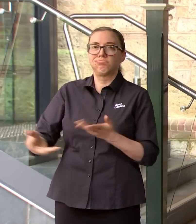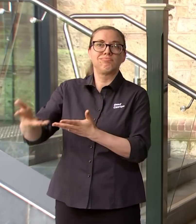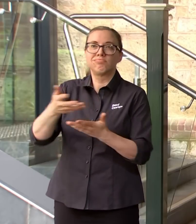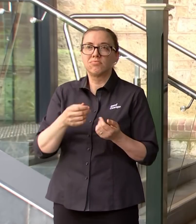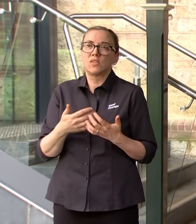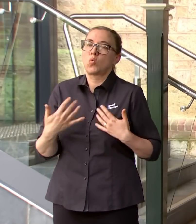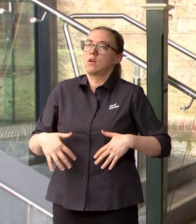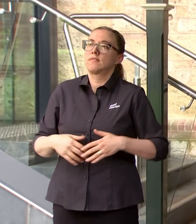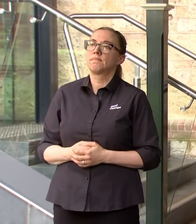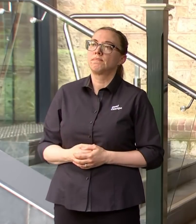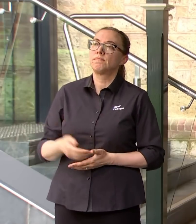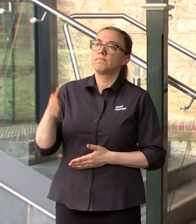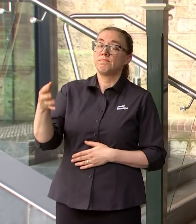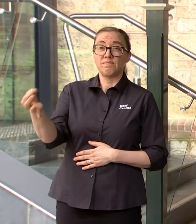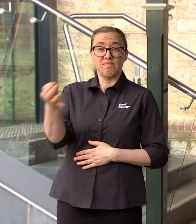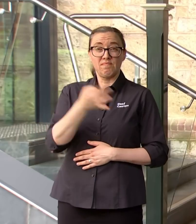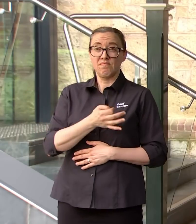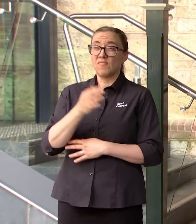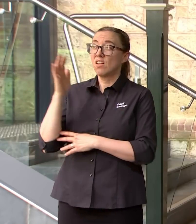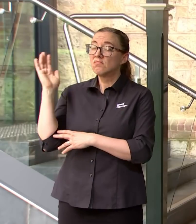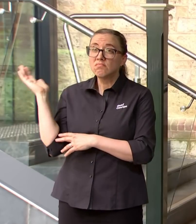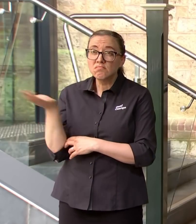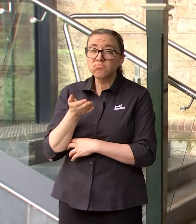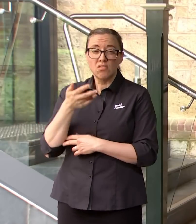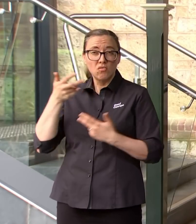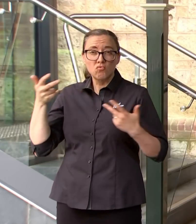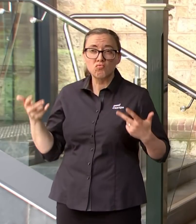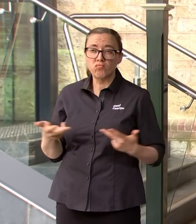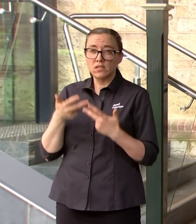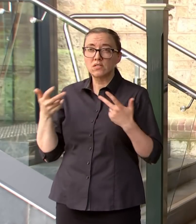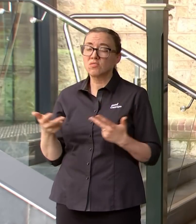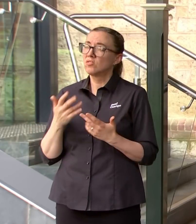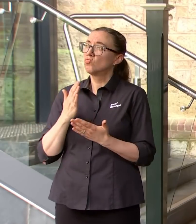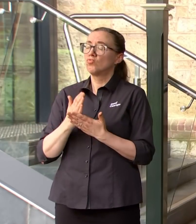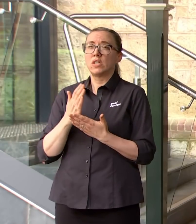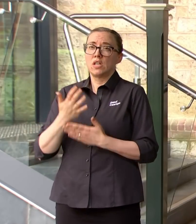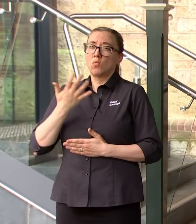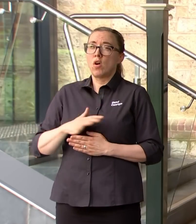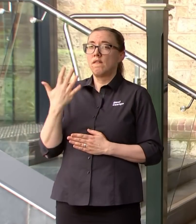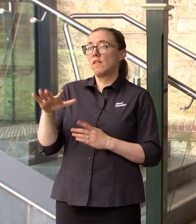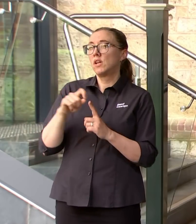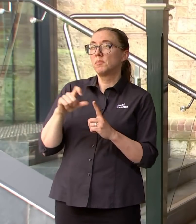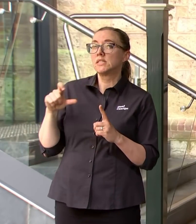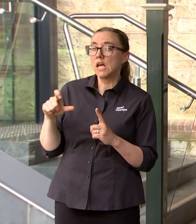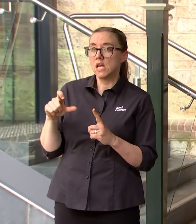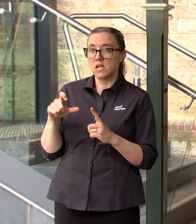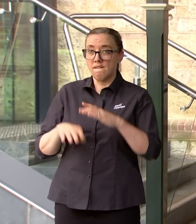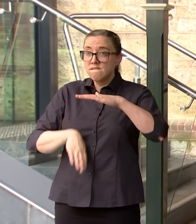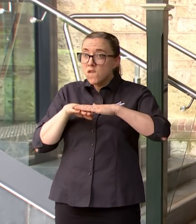supply chains open look